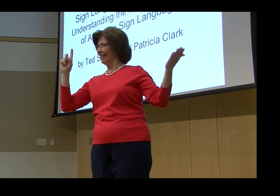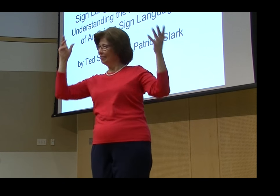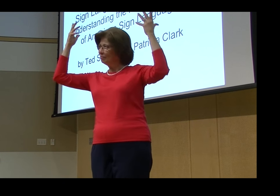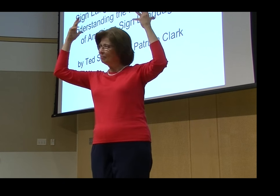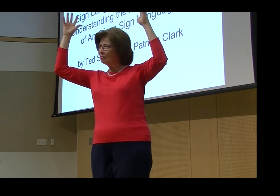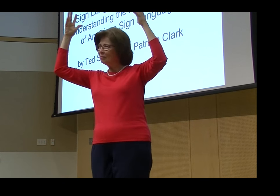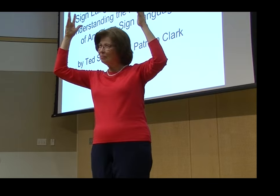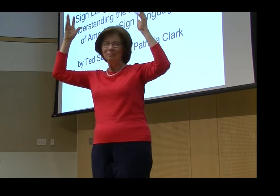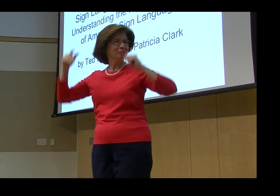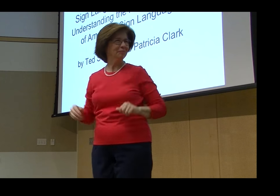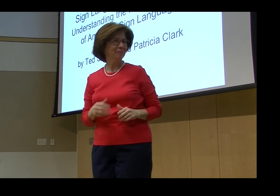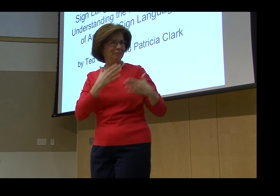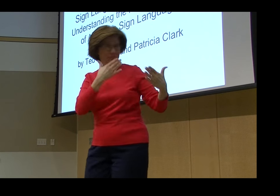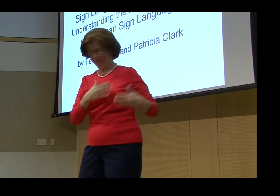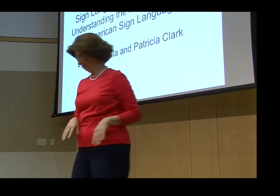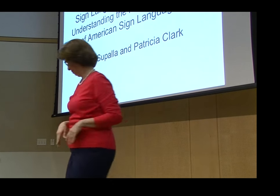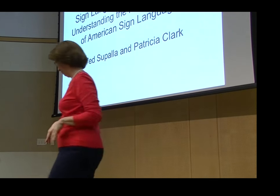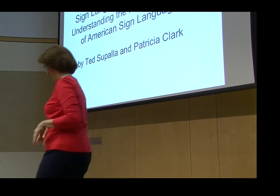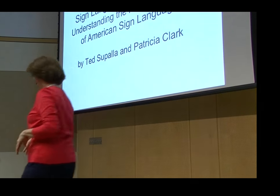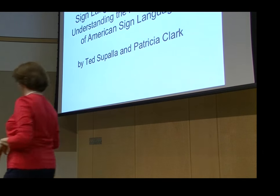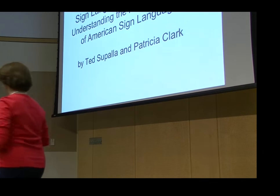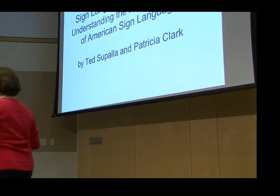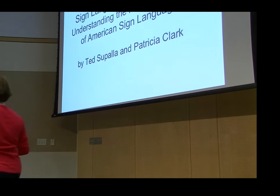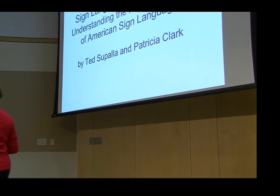pleased to welcome Dr. Supala. Please give him a warm welcome. Thank you.